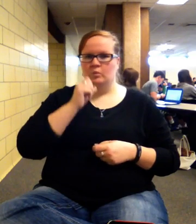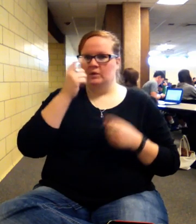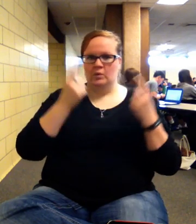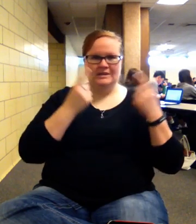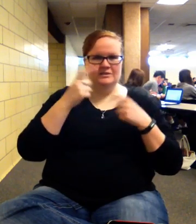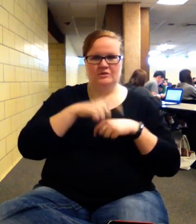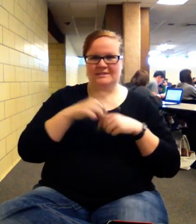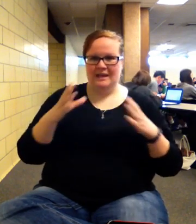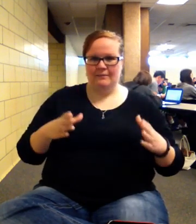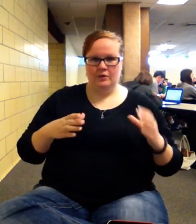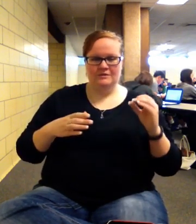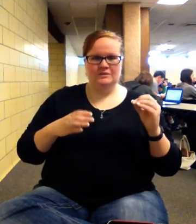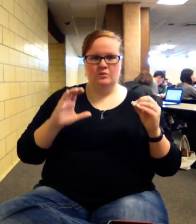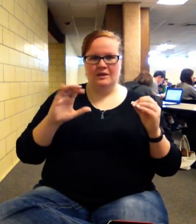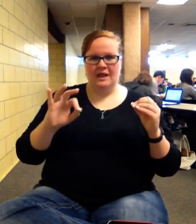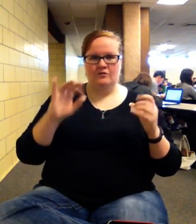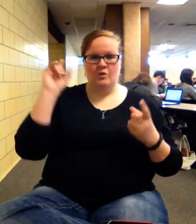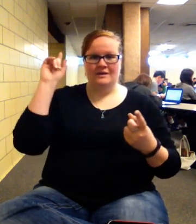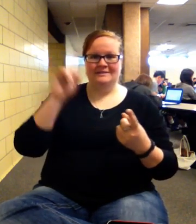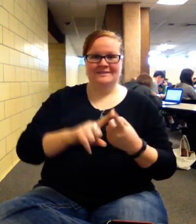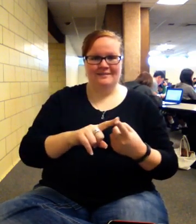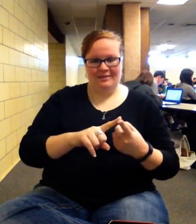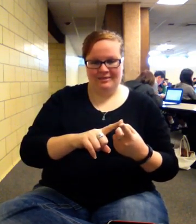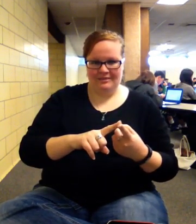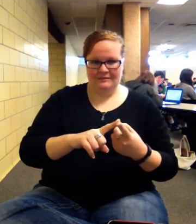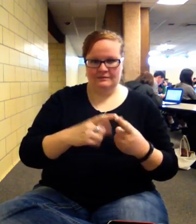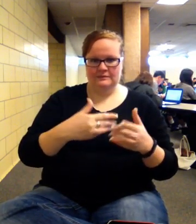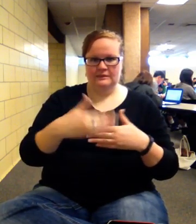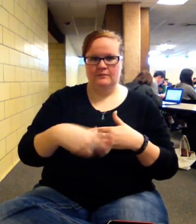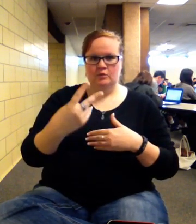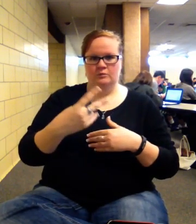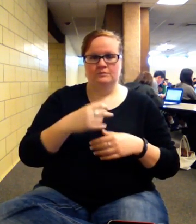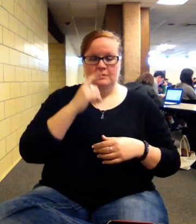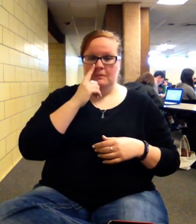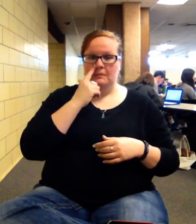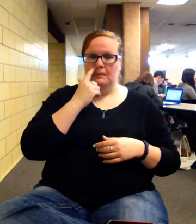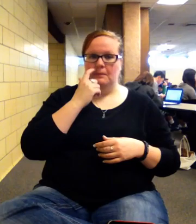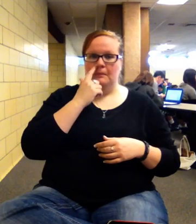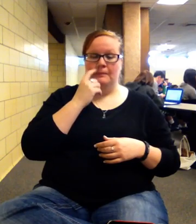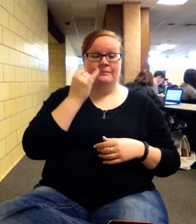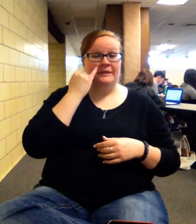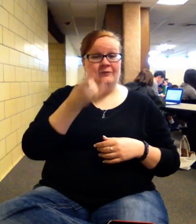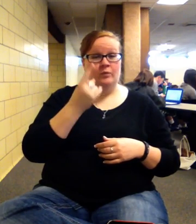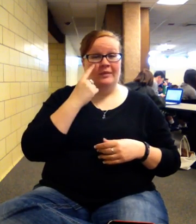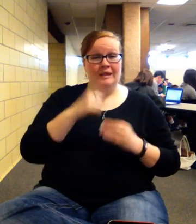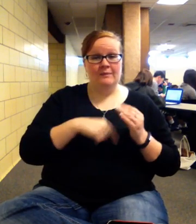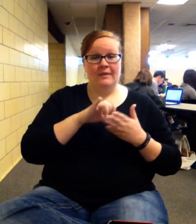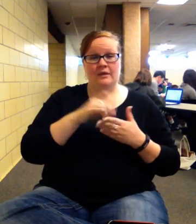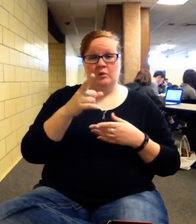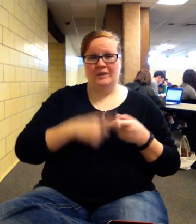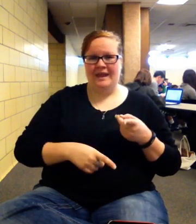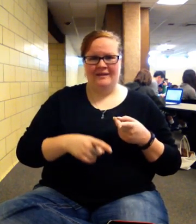period zero cash flow until step two. And if you think about it, you can't invest negative cash flow.